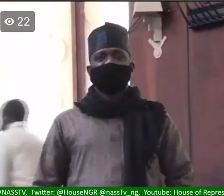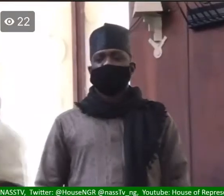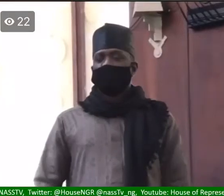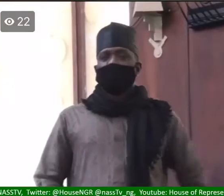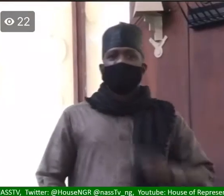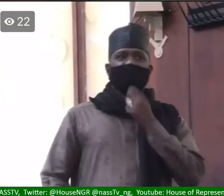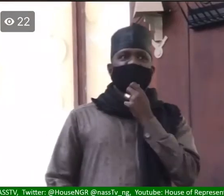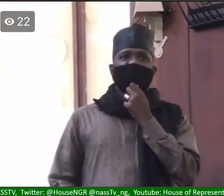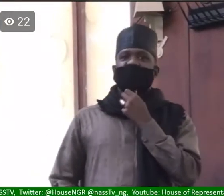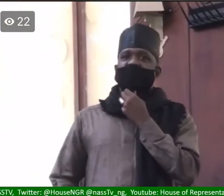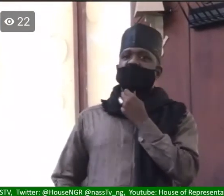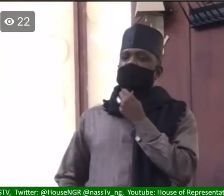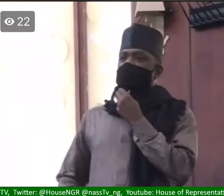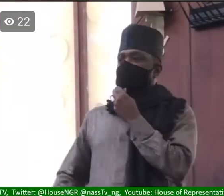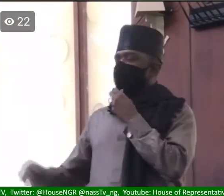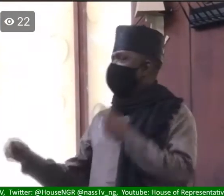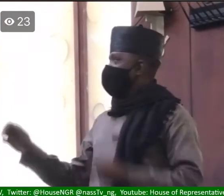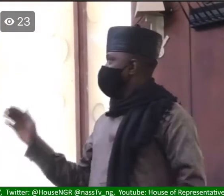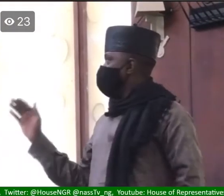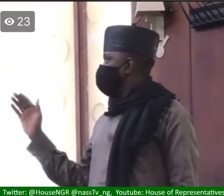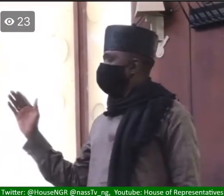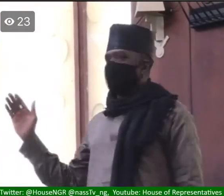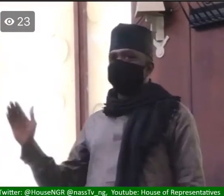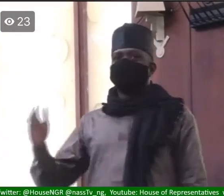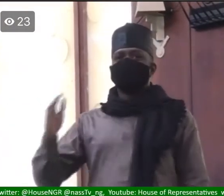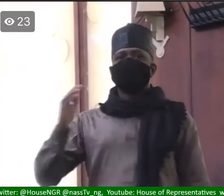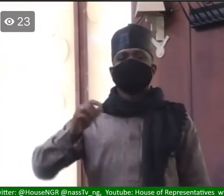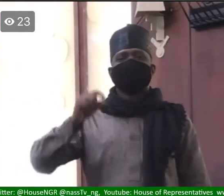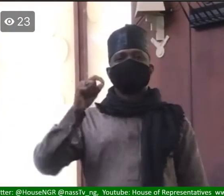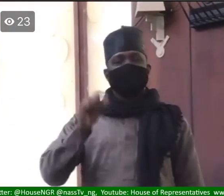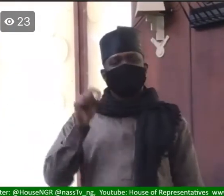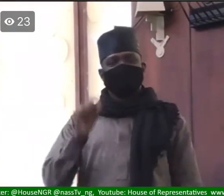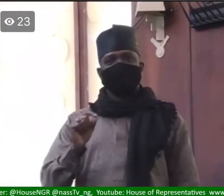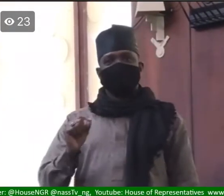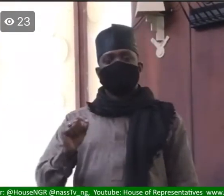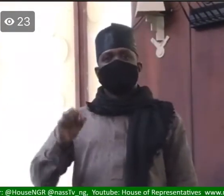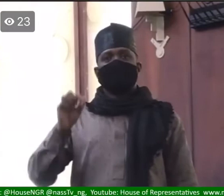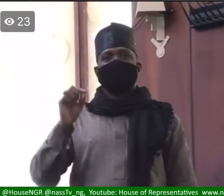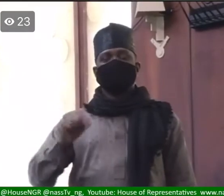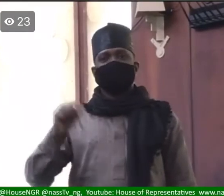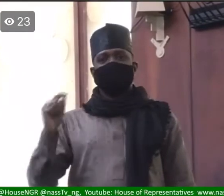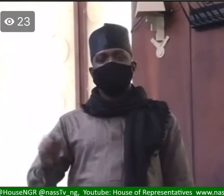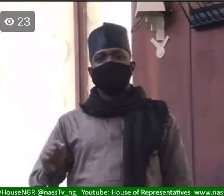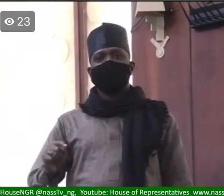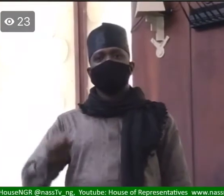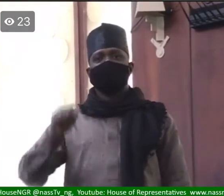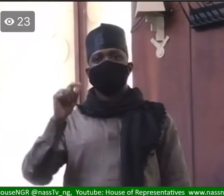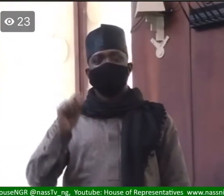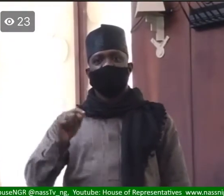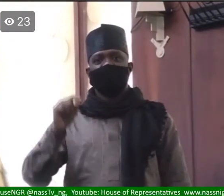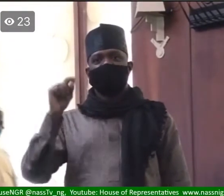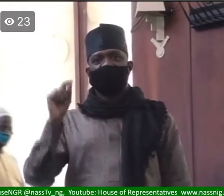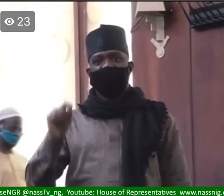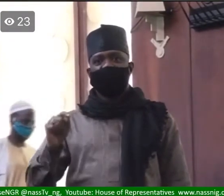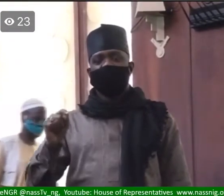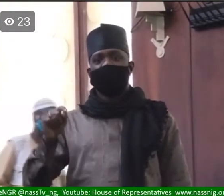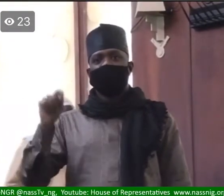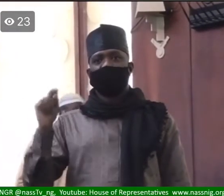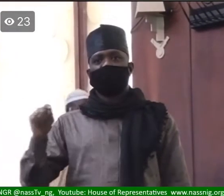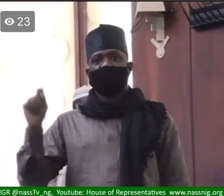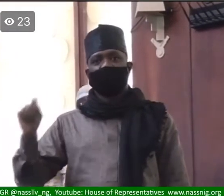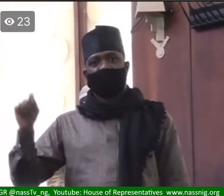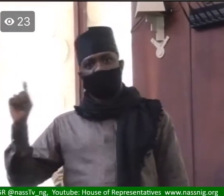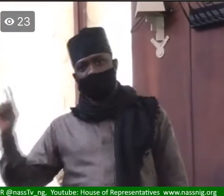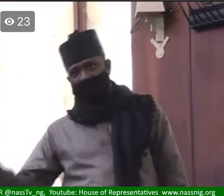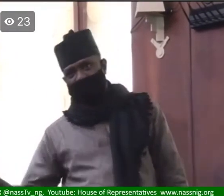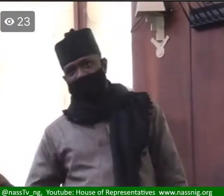Mr. Speaker, this is exactly what is happening in Kaduna Refining and